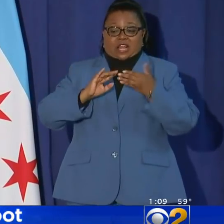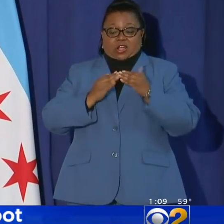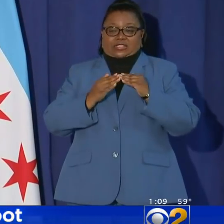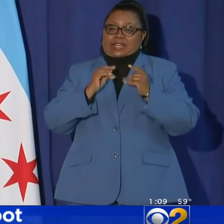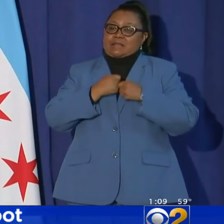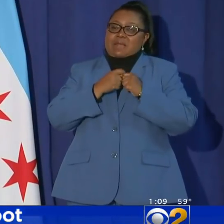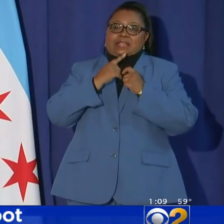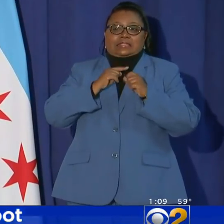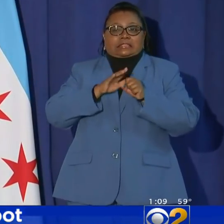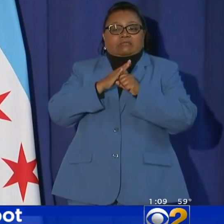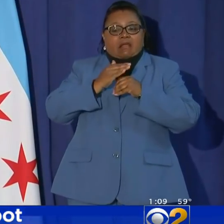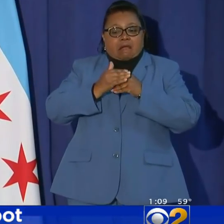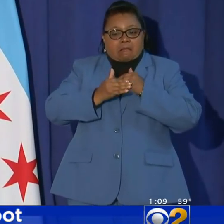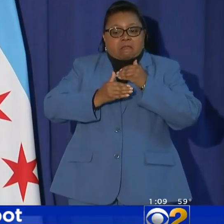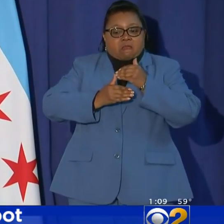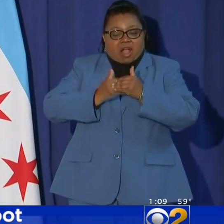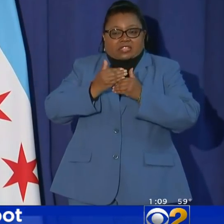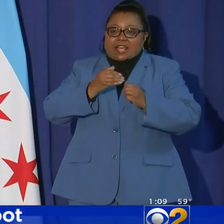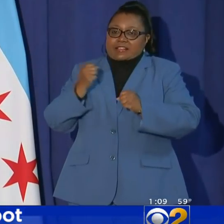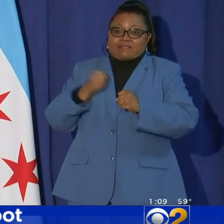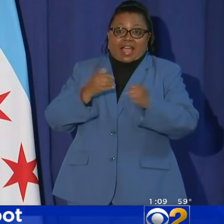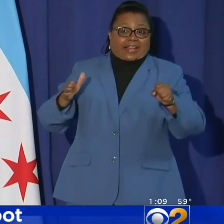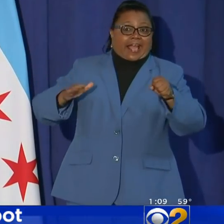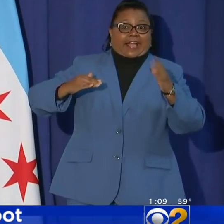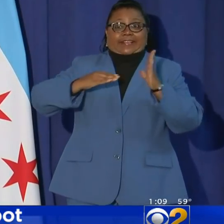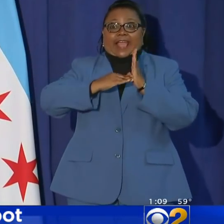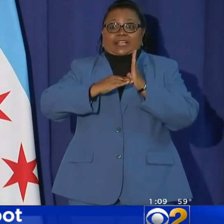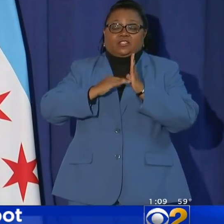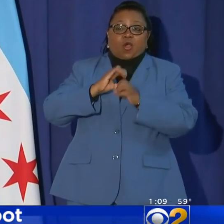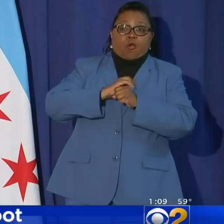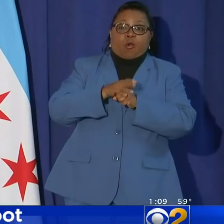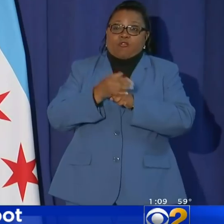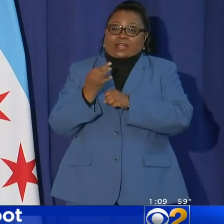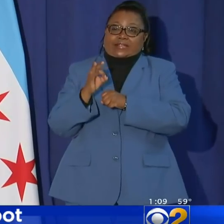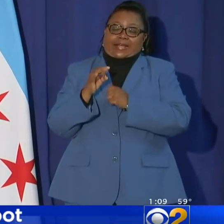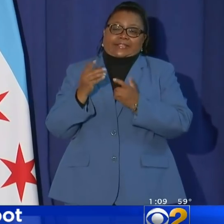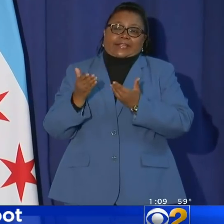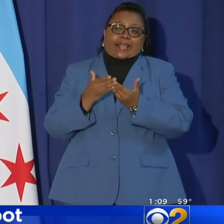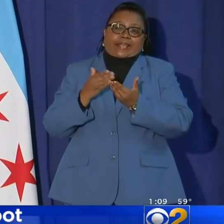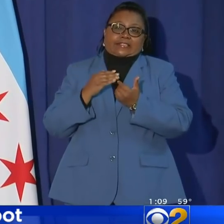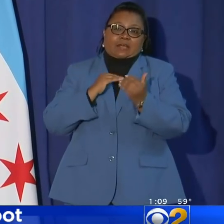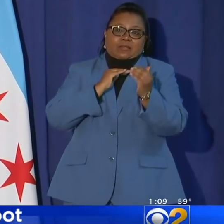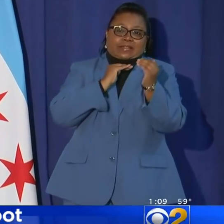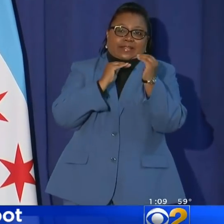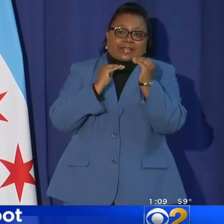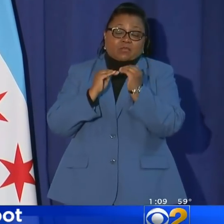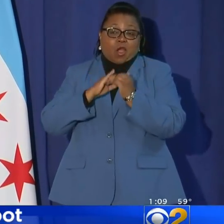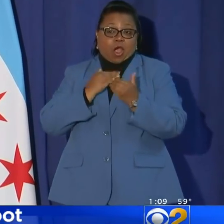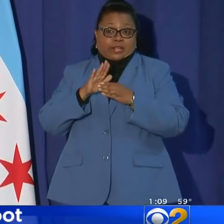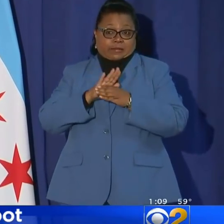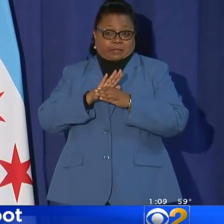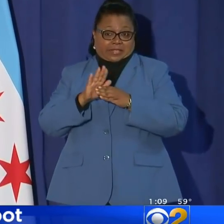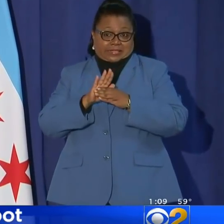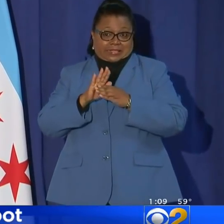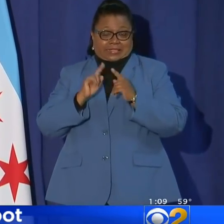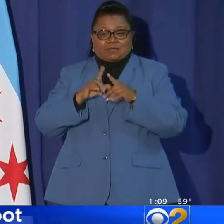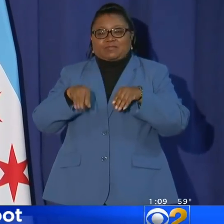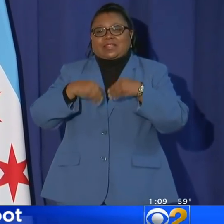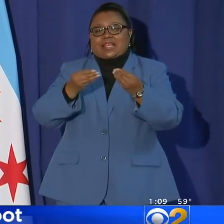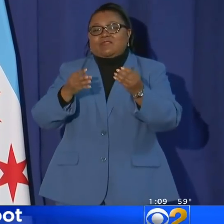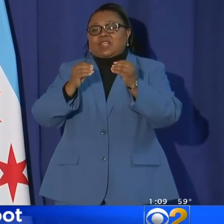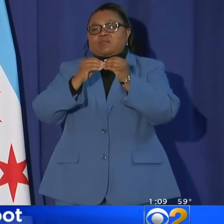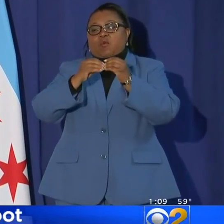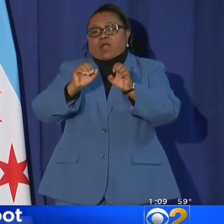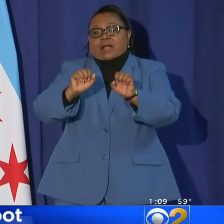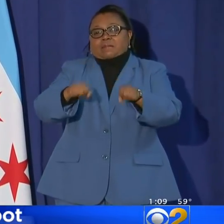our city has made sufficient progress in the fight against COVID-19 to ease some of the restrictions on our businesses and give them